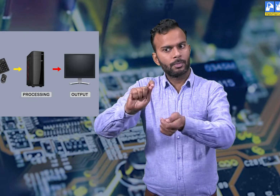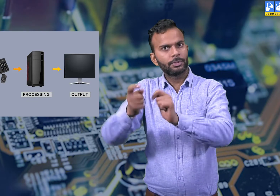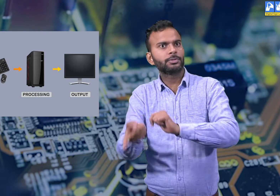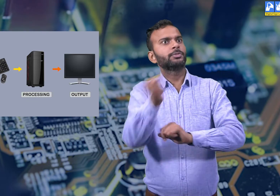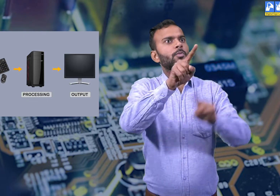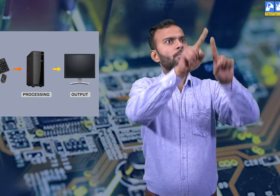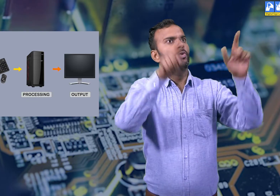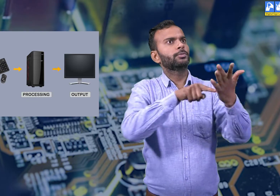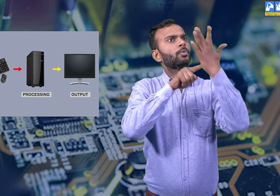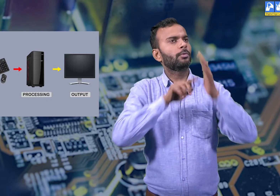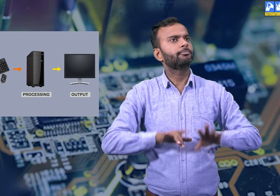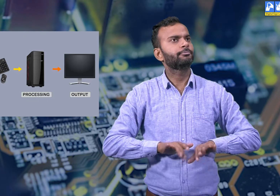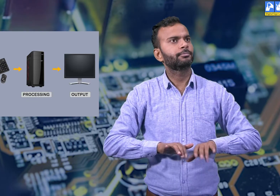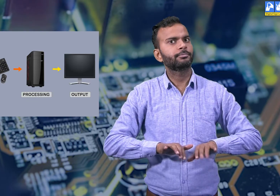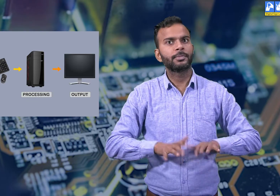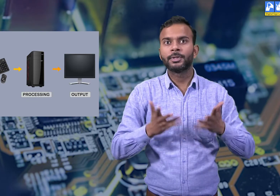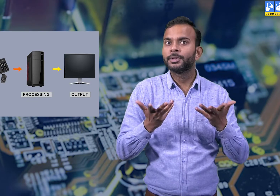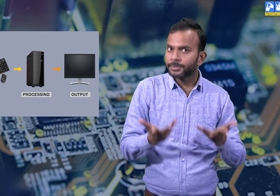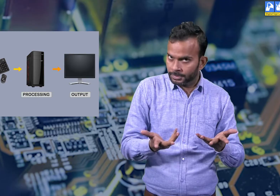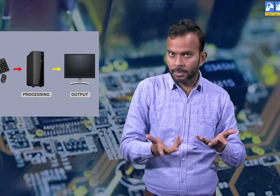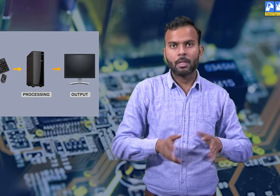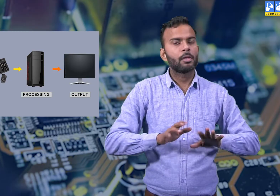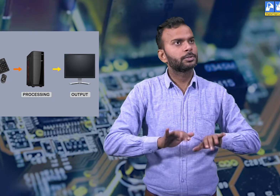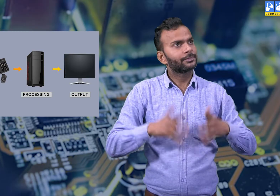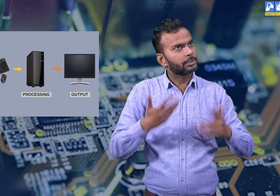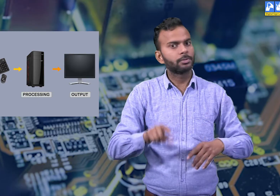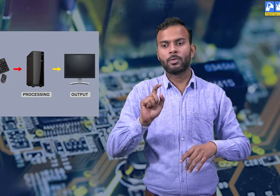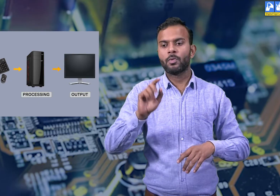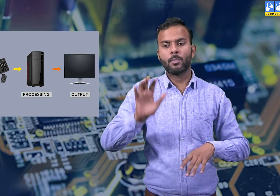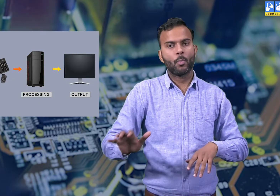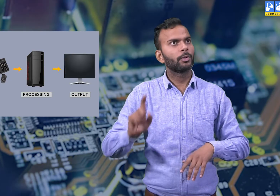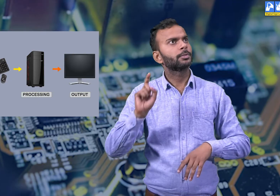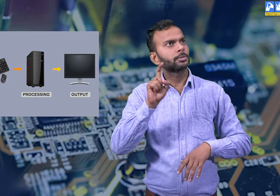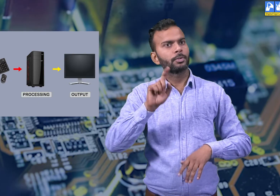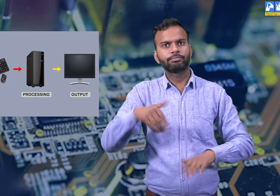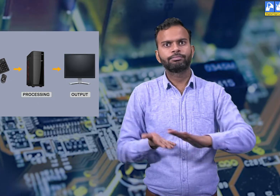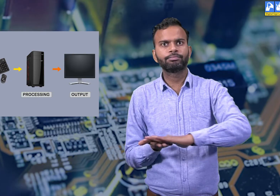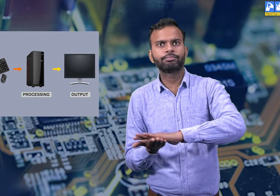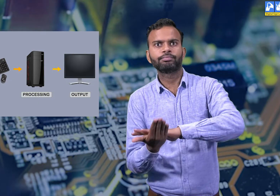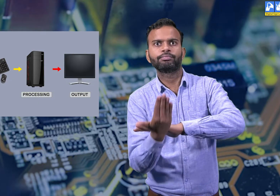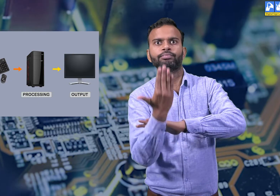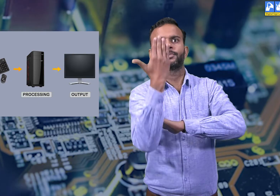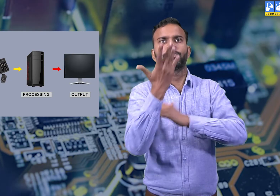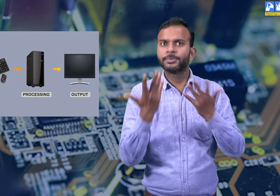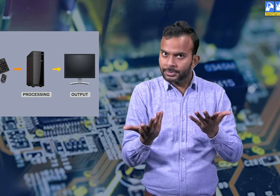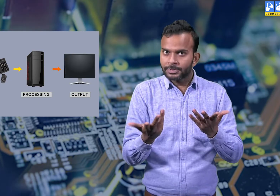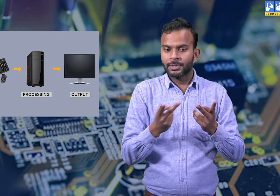process is completed with the help of processing device. After input and processing, the things we